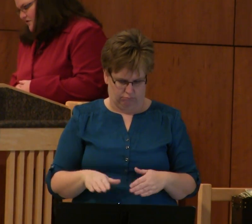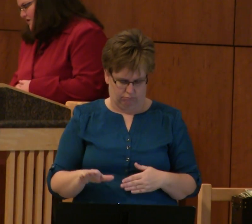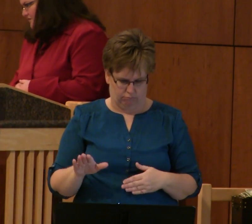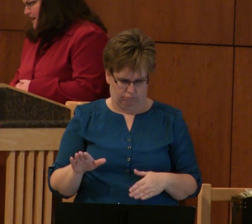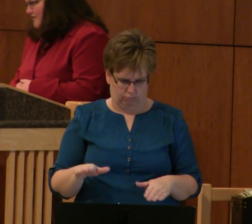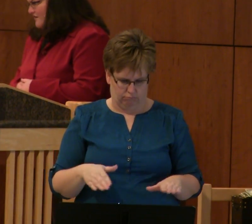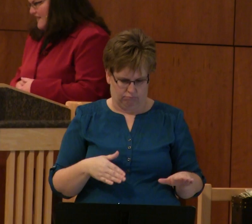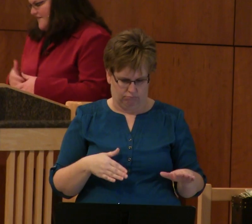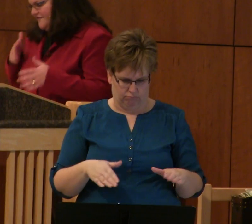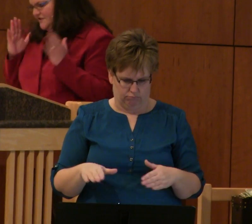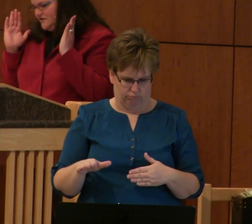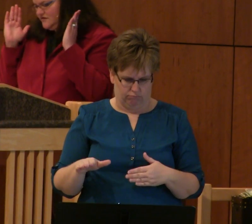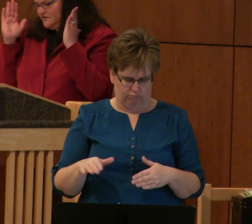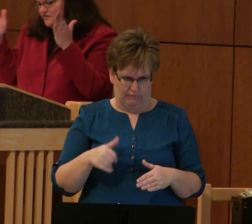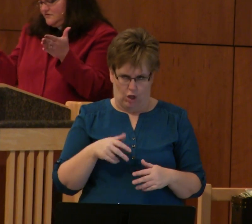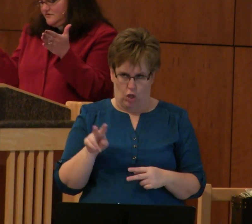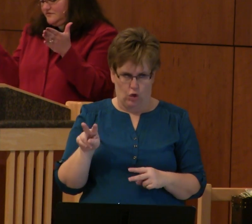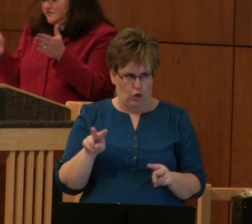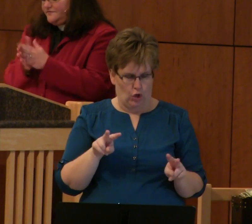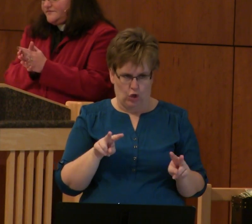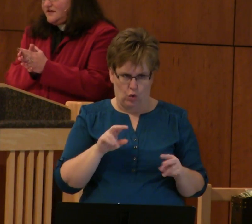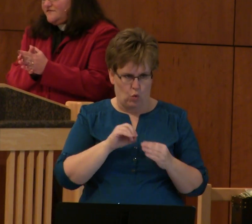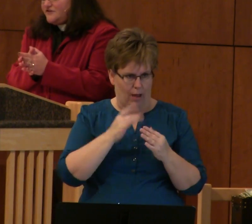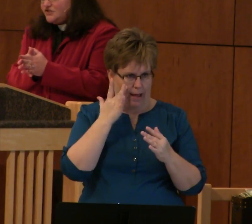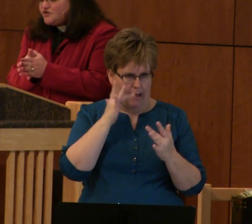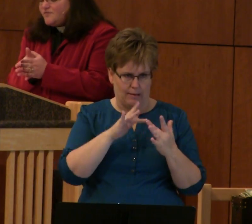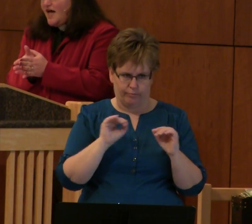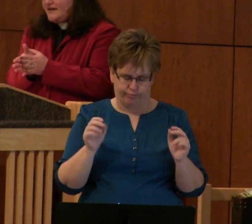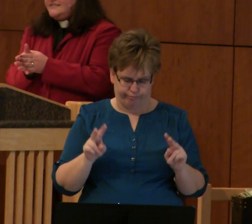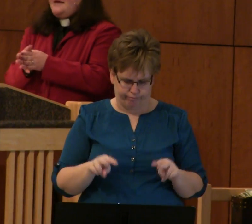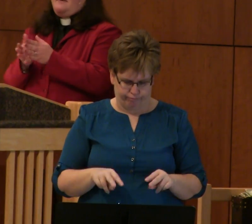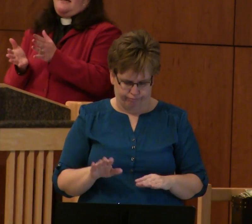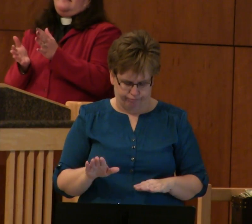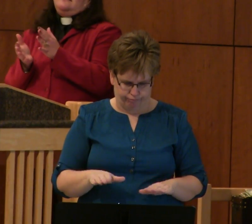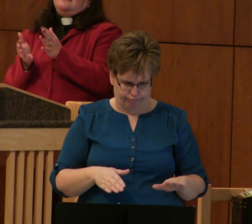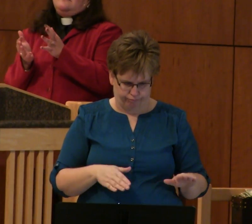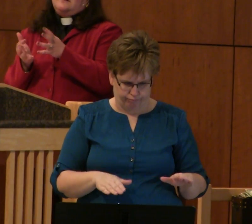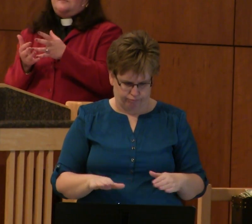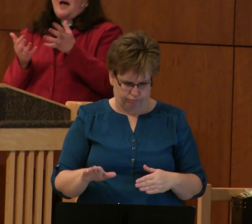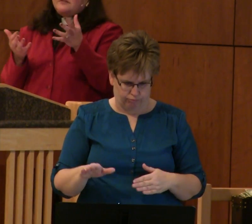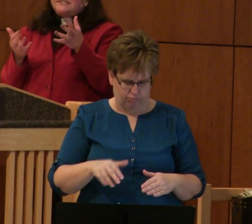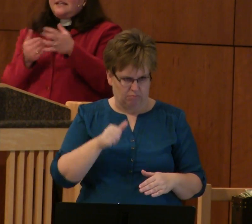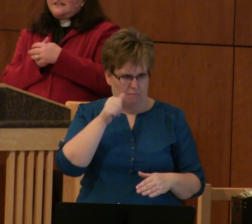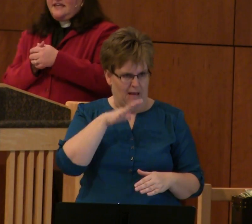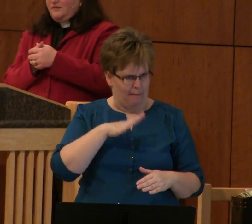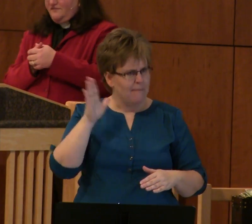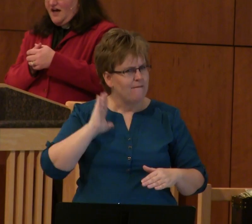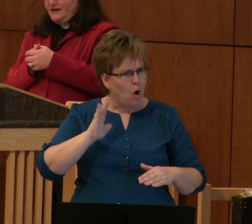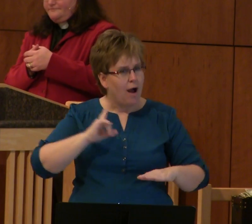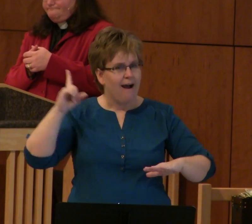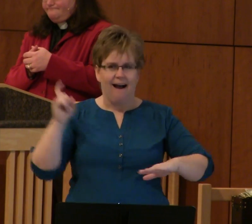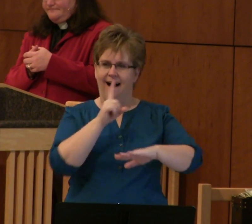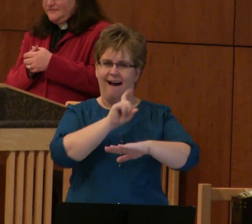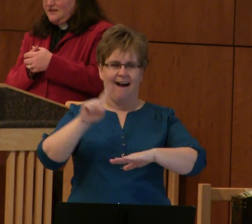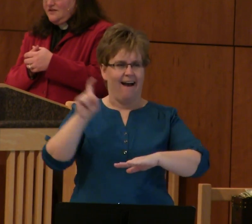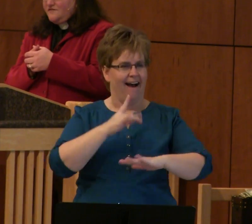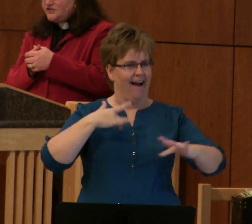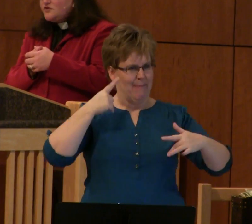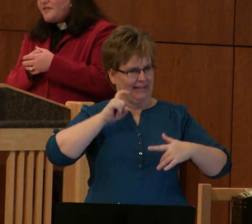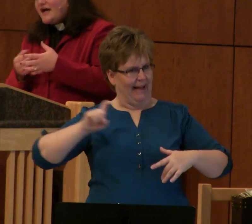either looking right nor left. For two blocks, that man was bouncing in the kingdom of God.